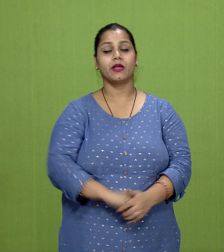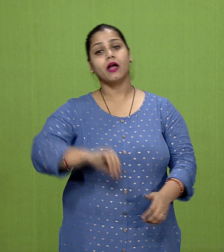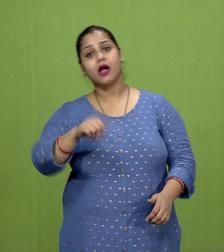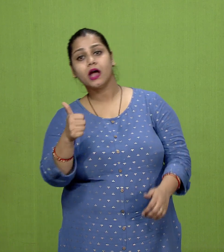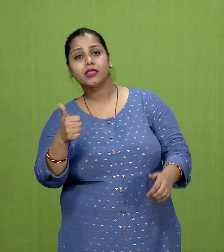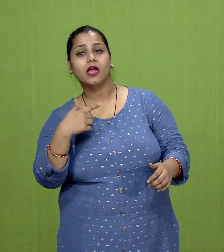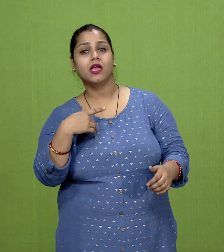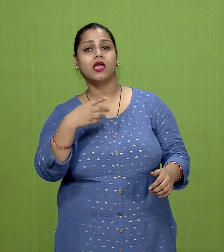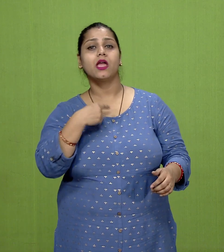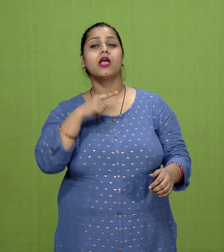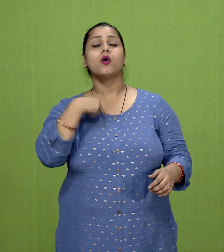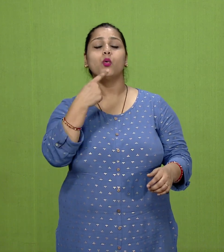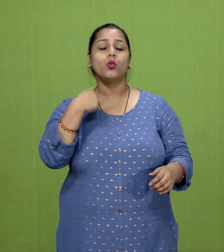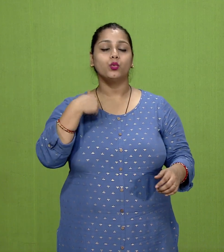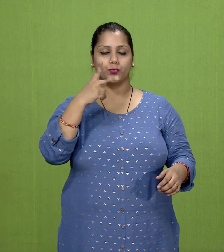the doctrine of karma and rebirth.